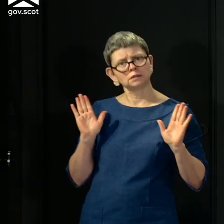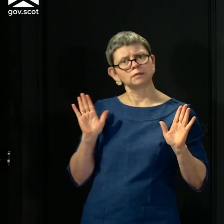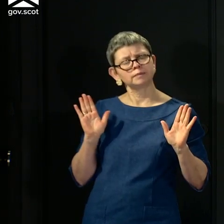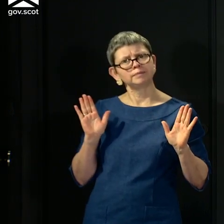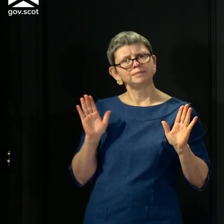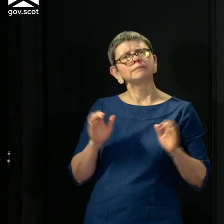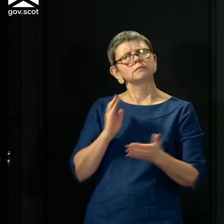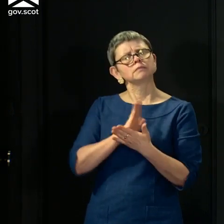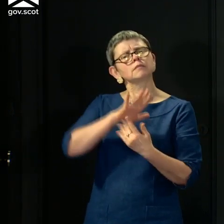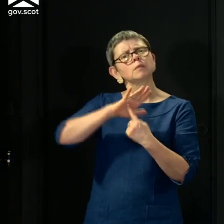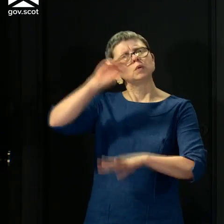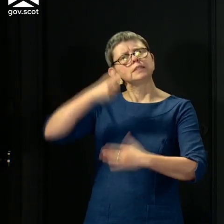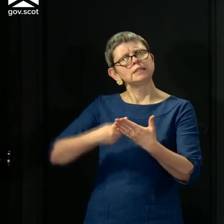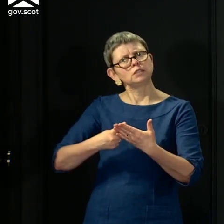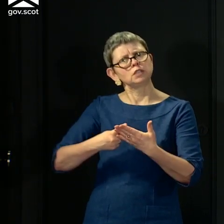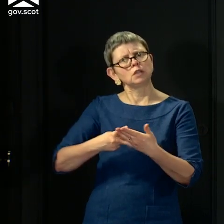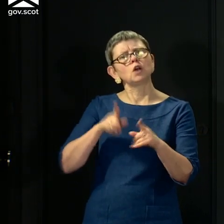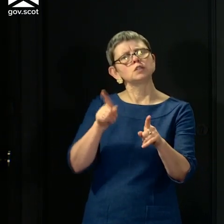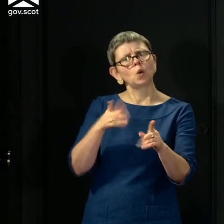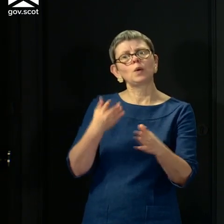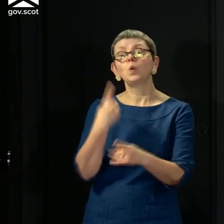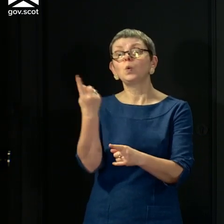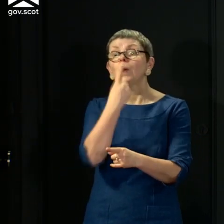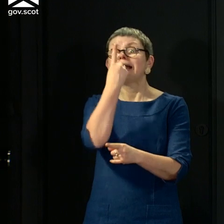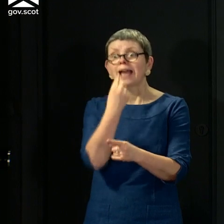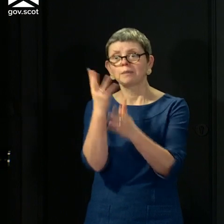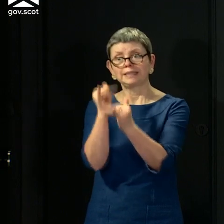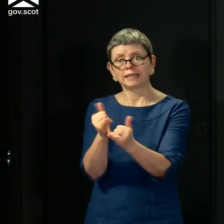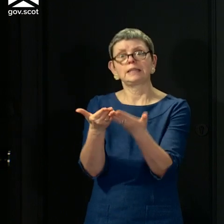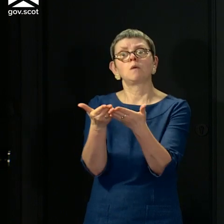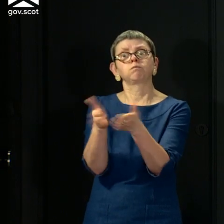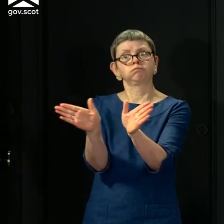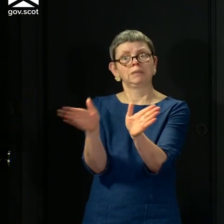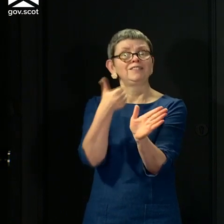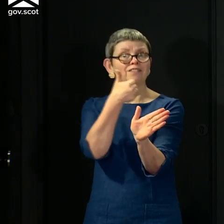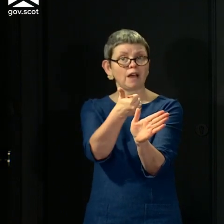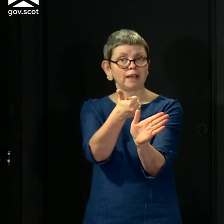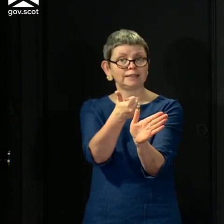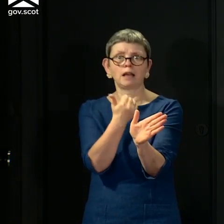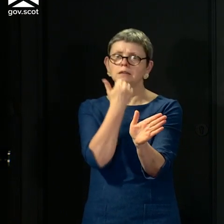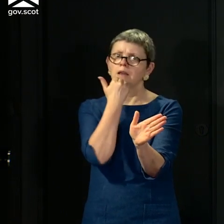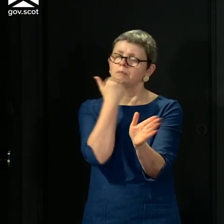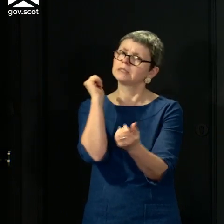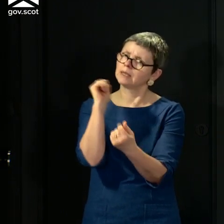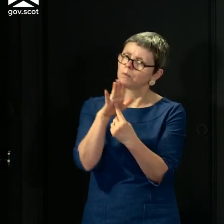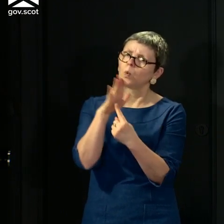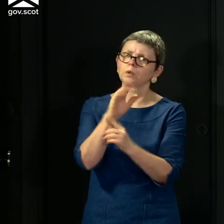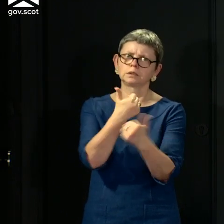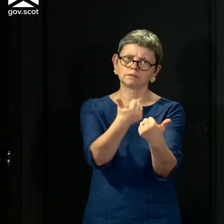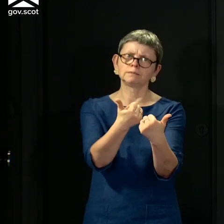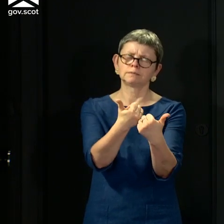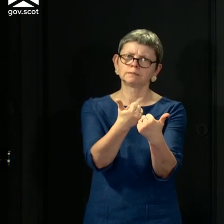important, as we extend the categories for testing, that, yes, volumes are important, and volumes become